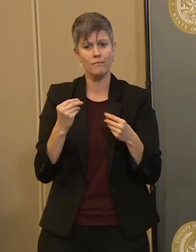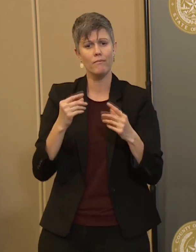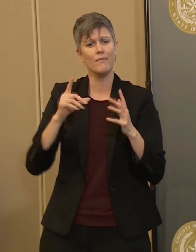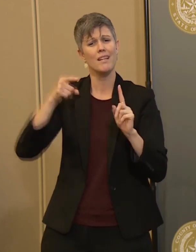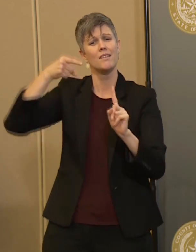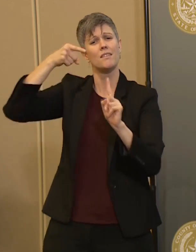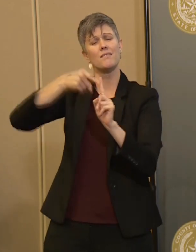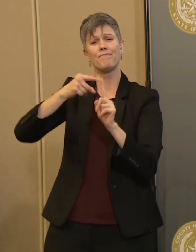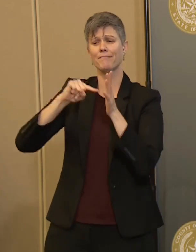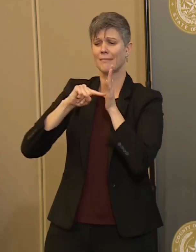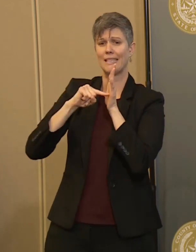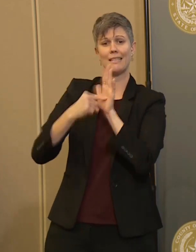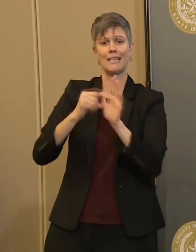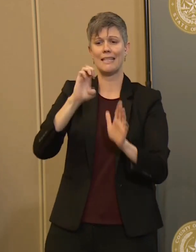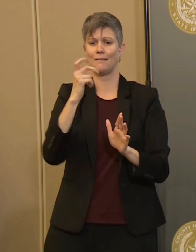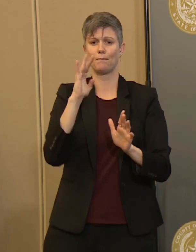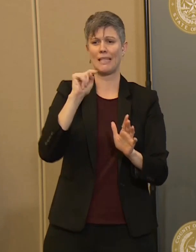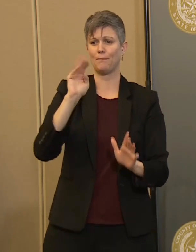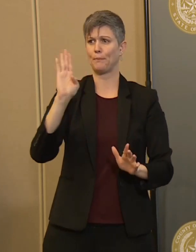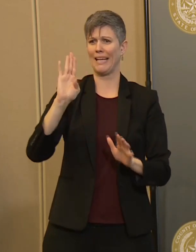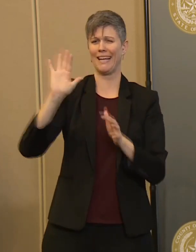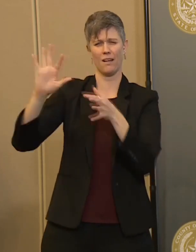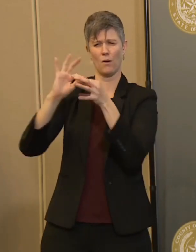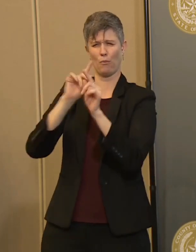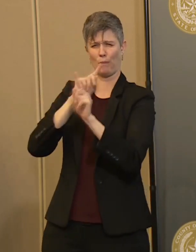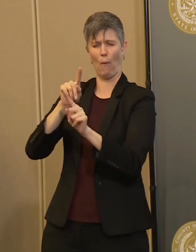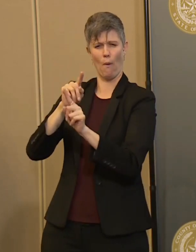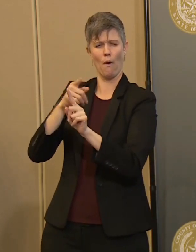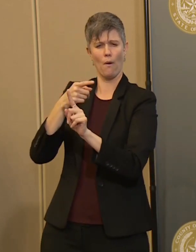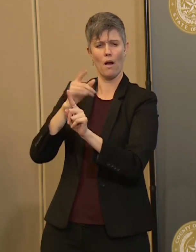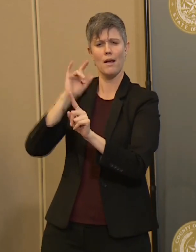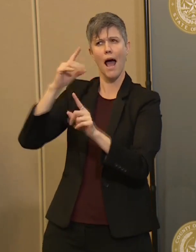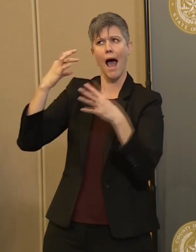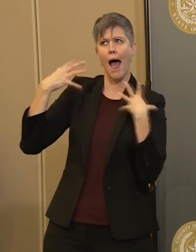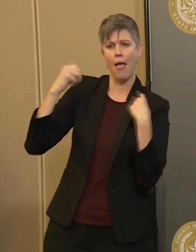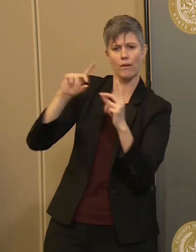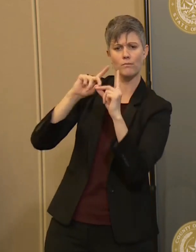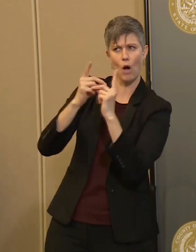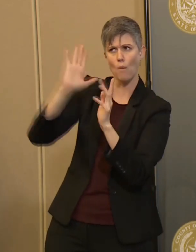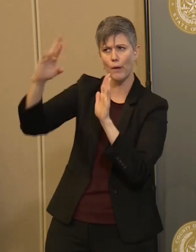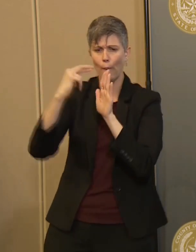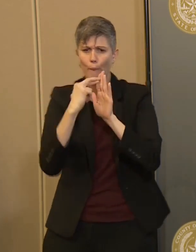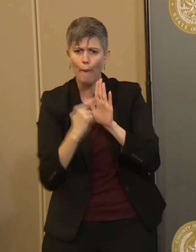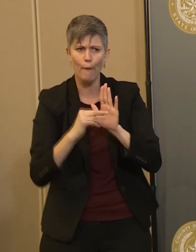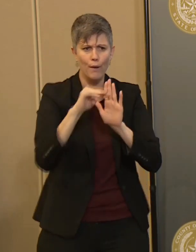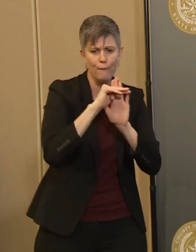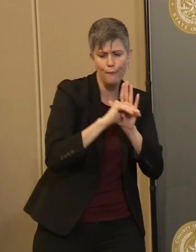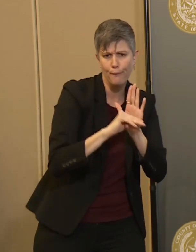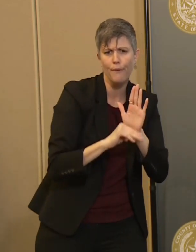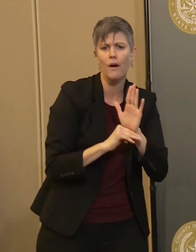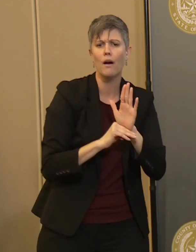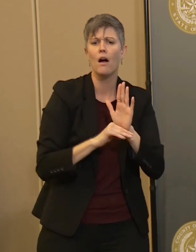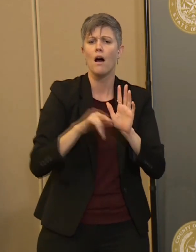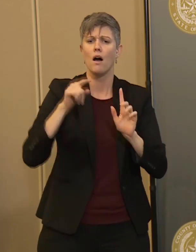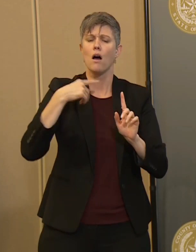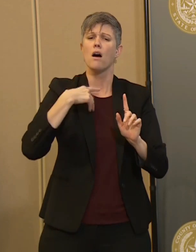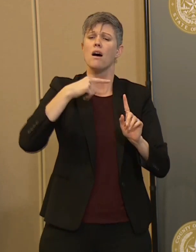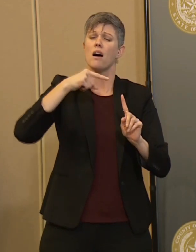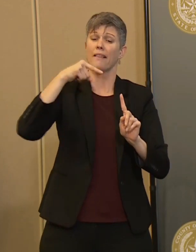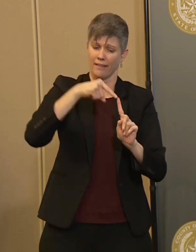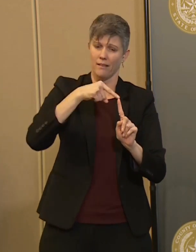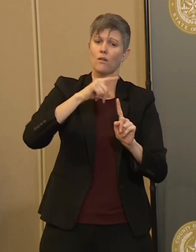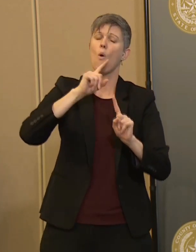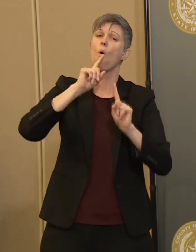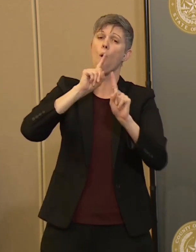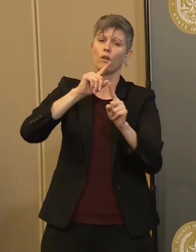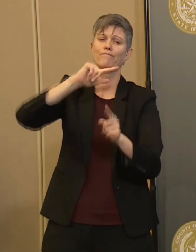regard to our health department's guidelines and requirements in order to reduce the spread of this disease.